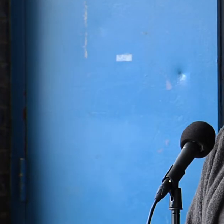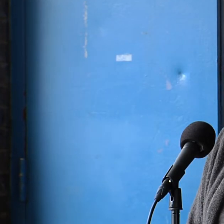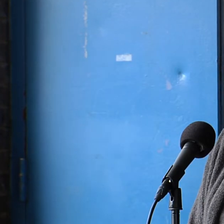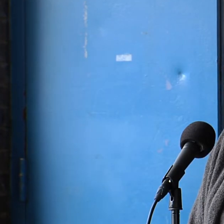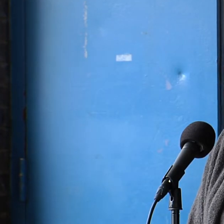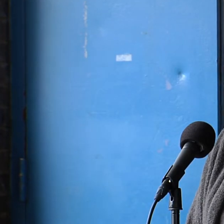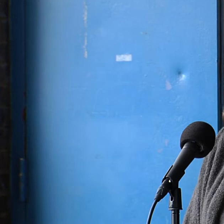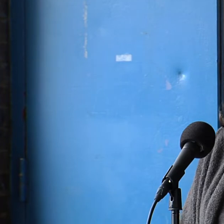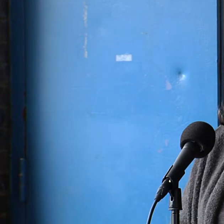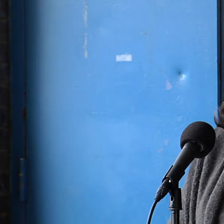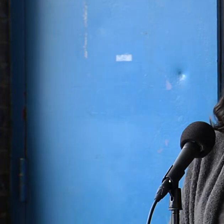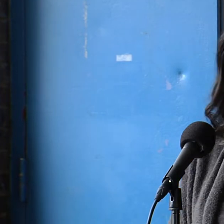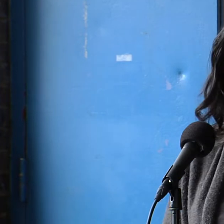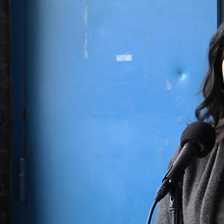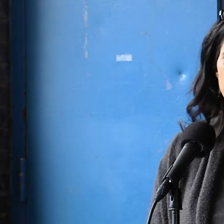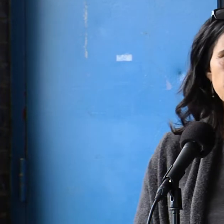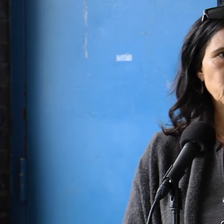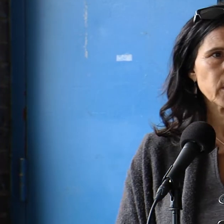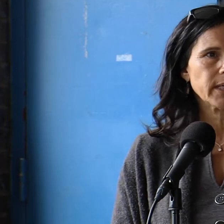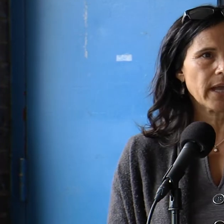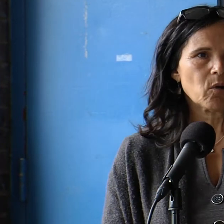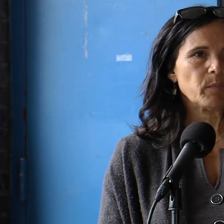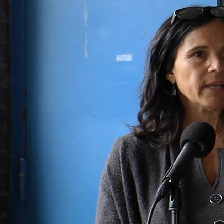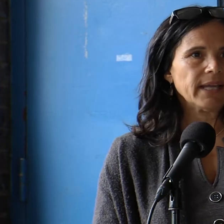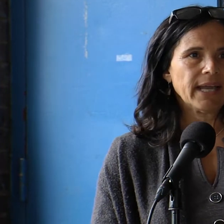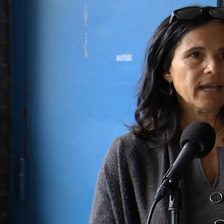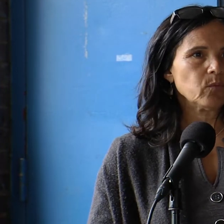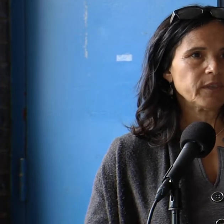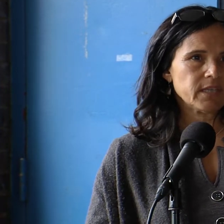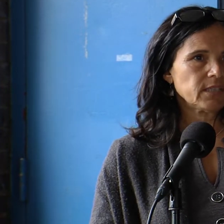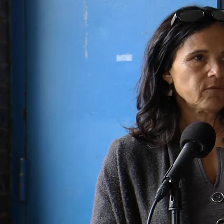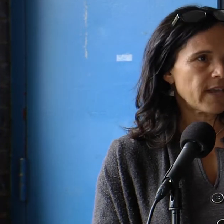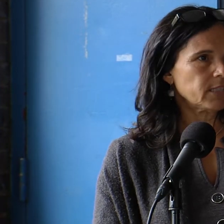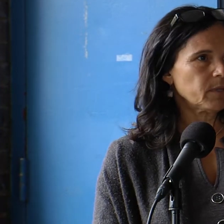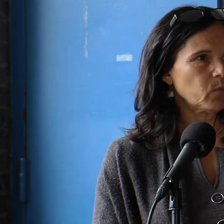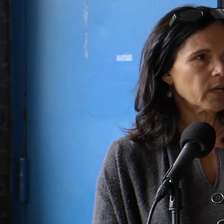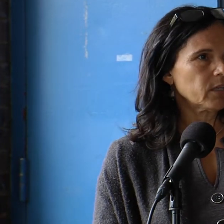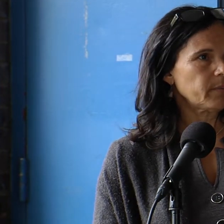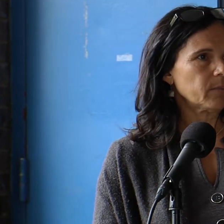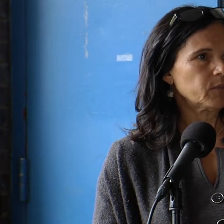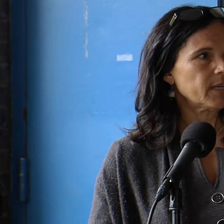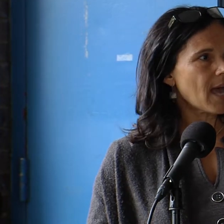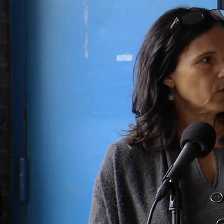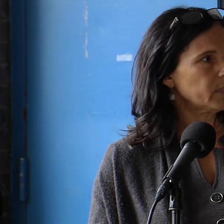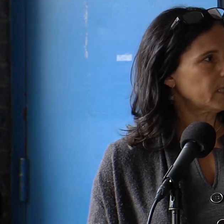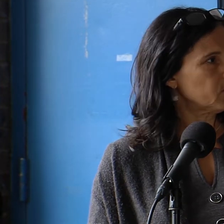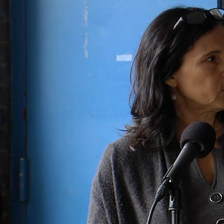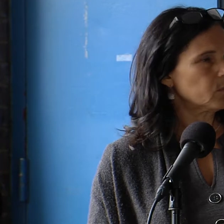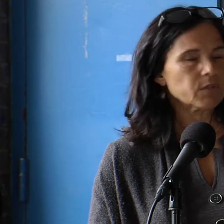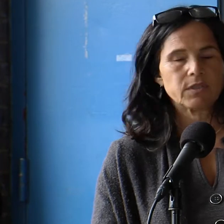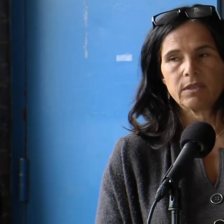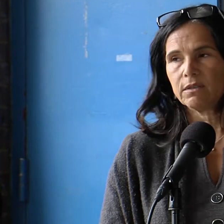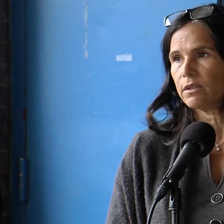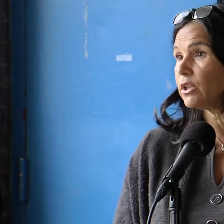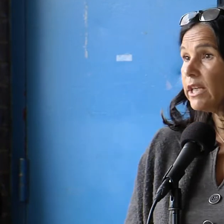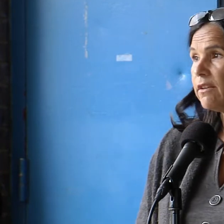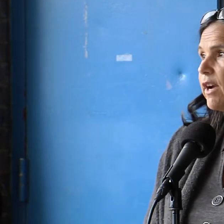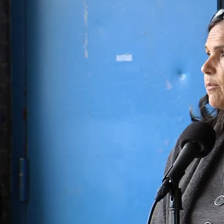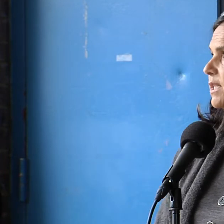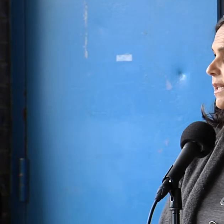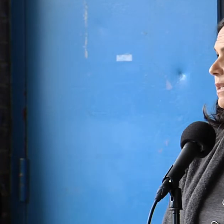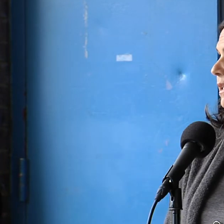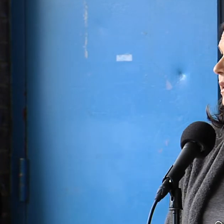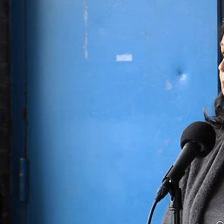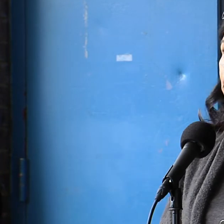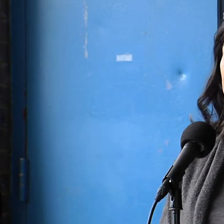121 schools that need a lot of support and help. And with this investment, we are going to be able to not only give the schools the learning